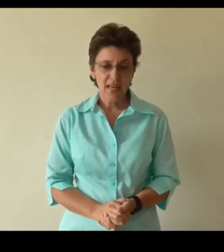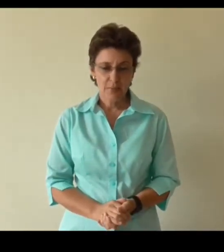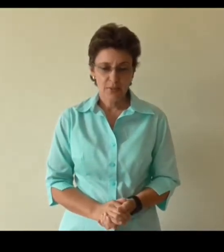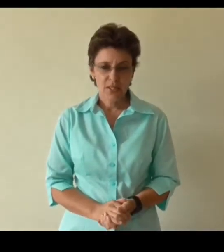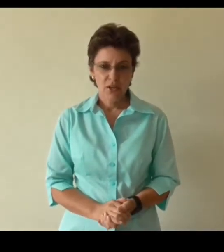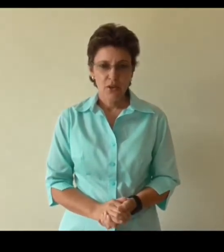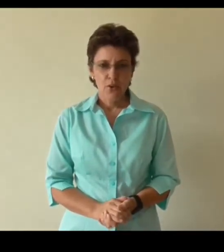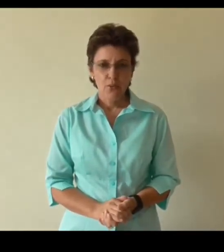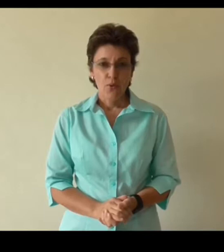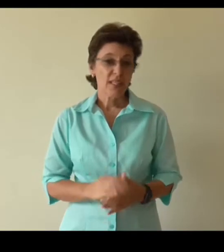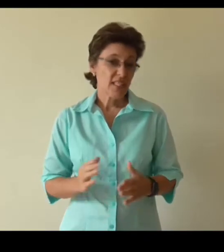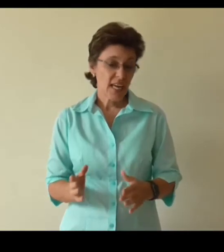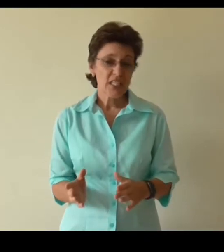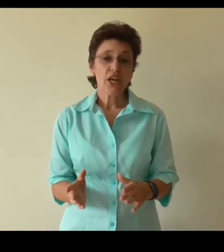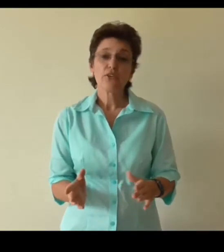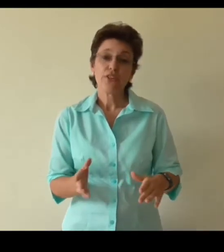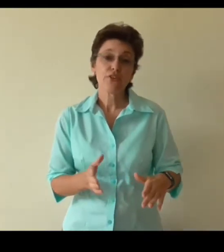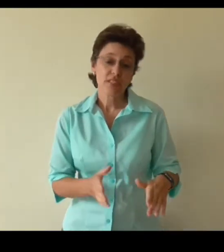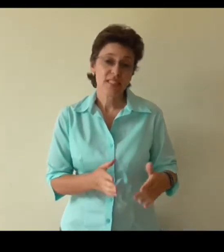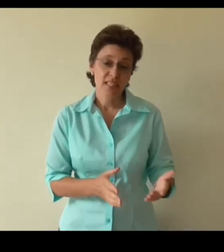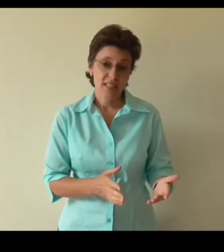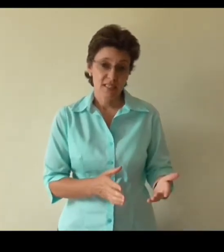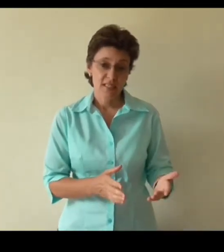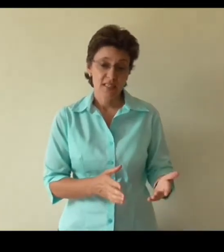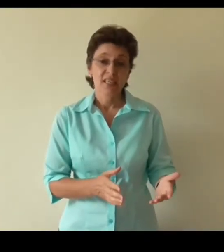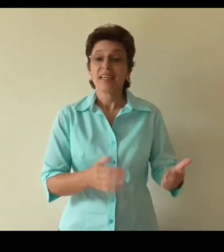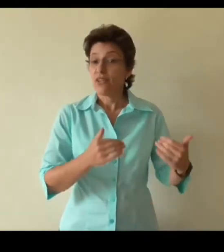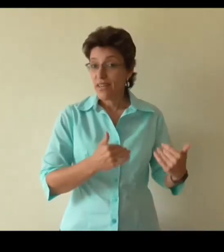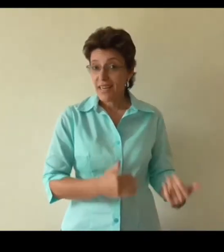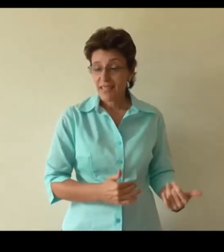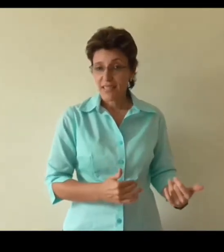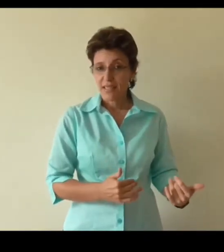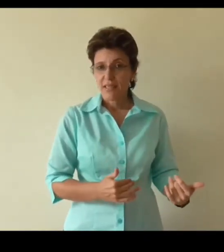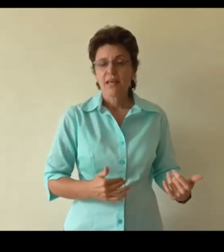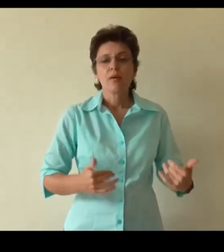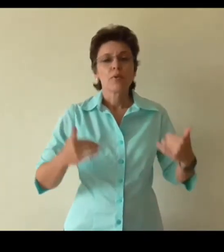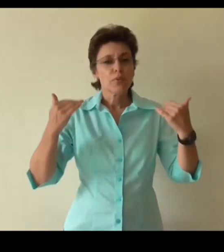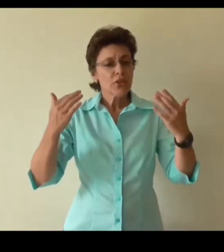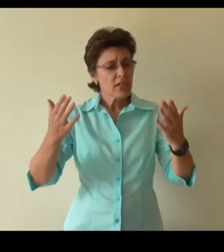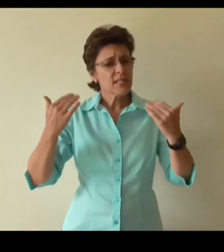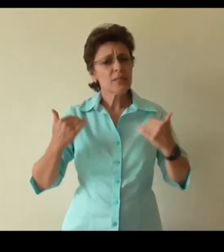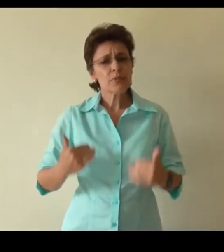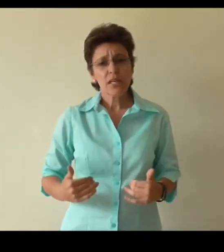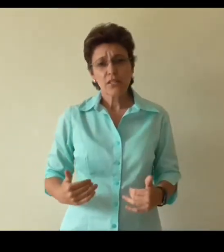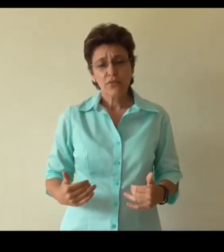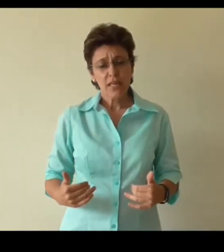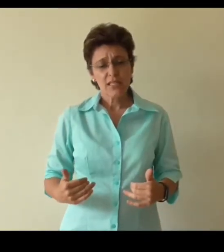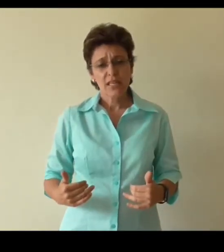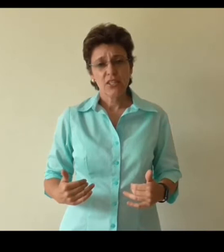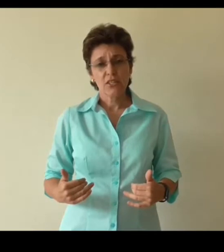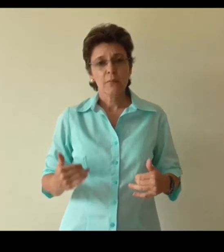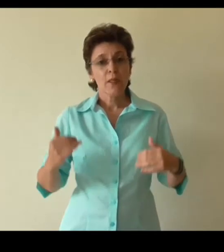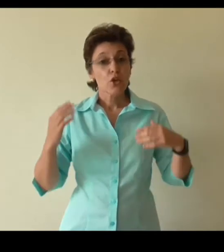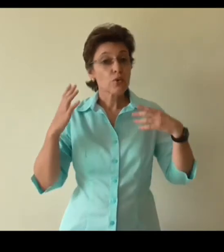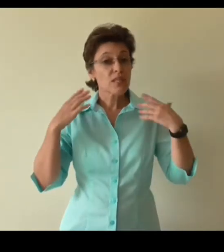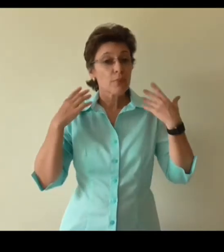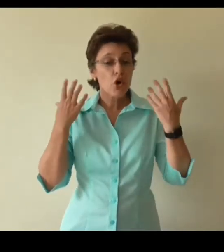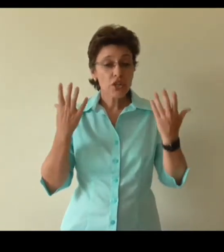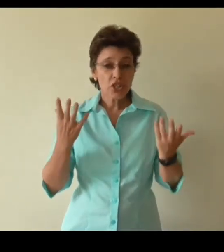lapsed. Well it's actually only 30 seconds in reality but when you're in a deep state of relaxation your subconscious